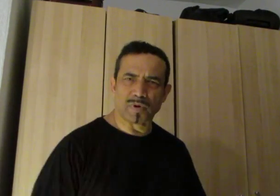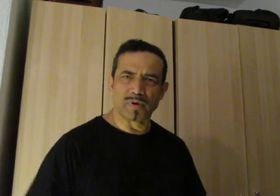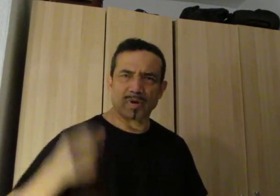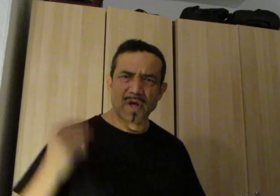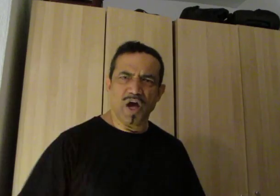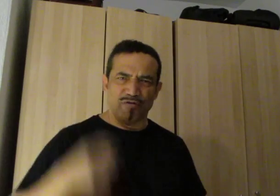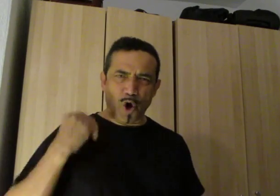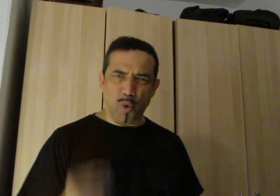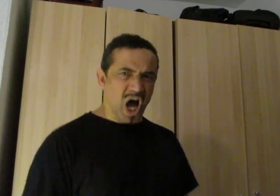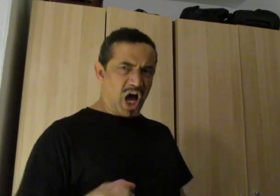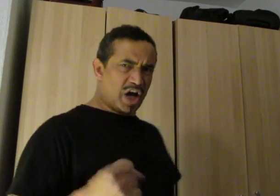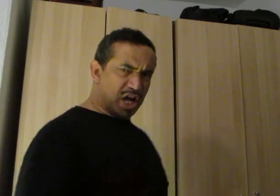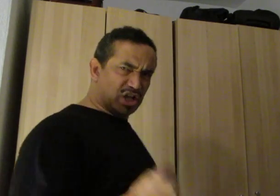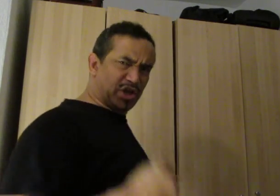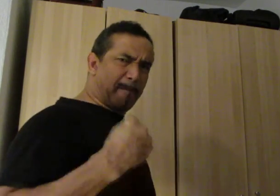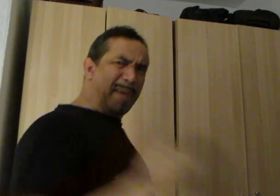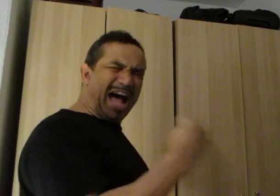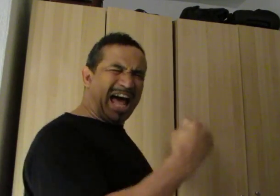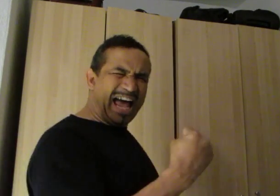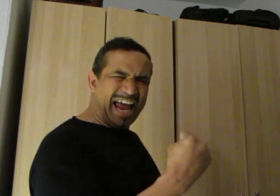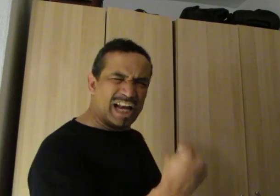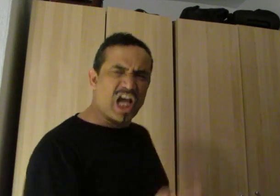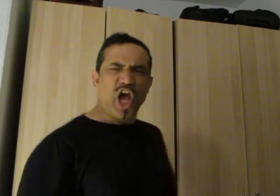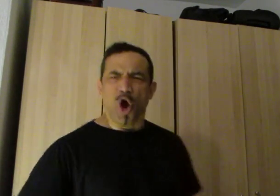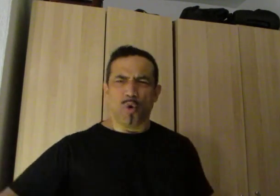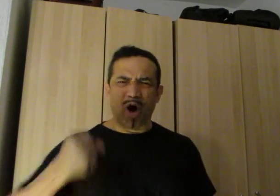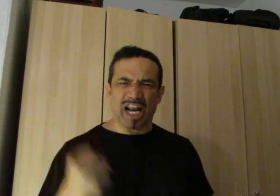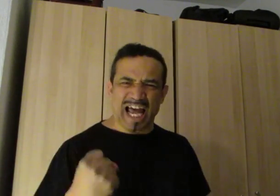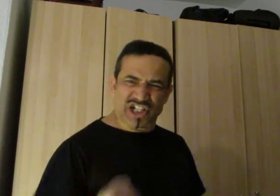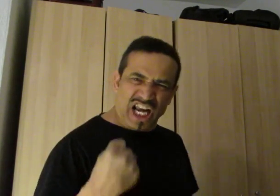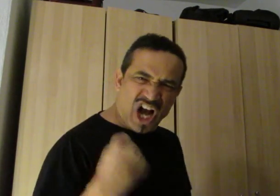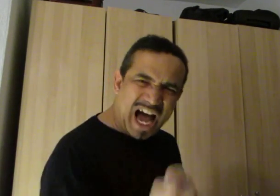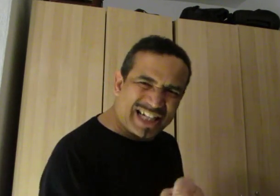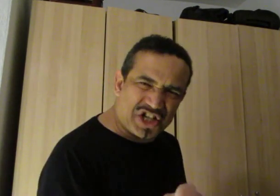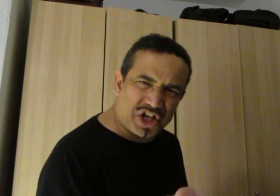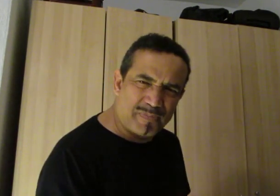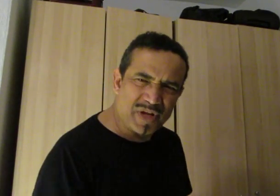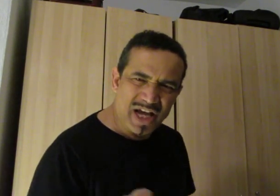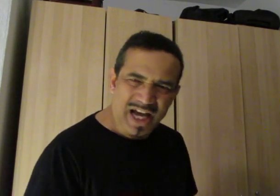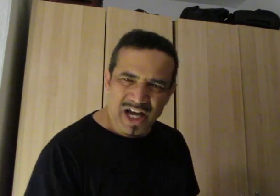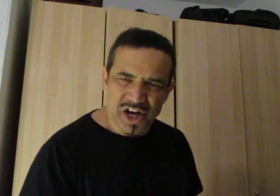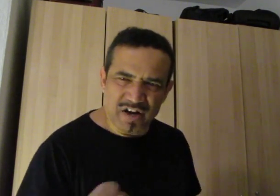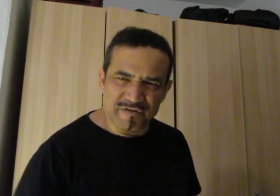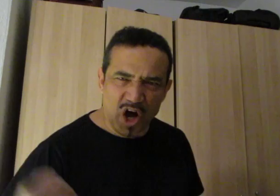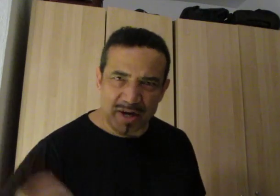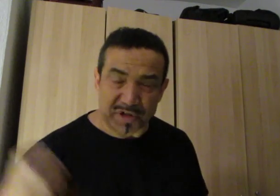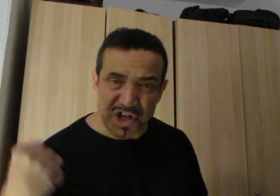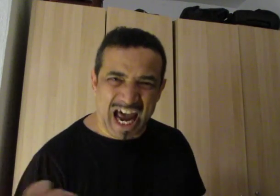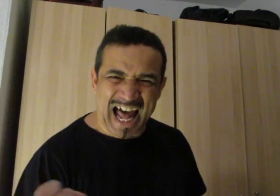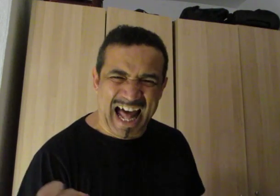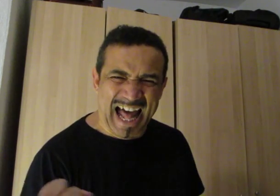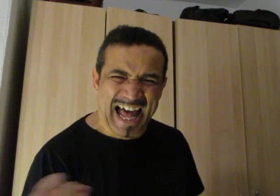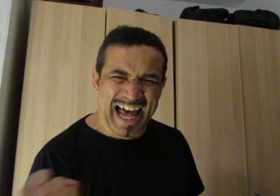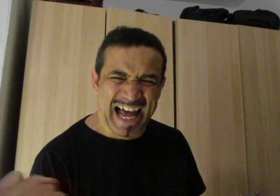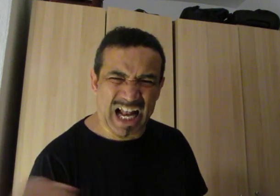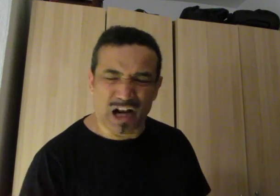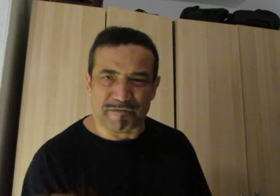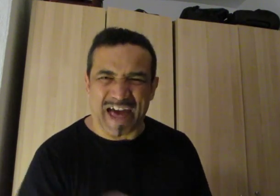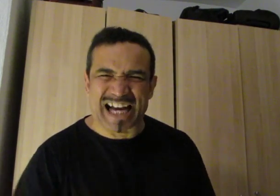for what is a man what has he got if not himself then